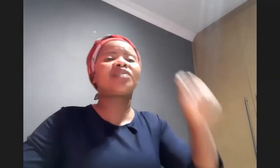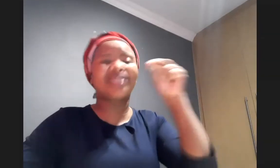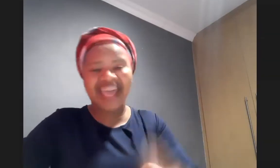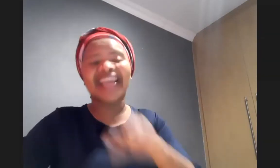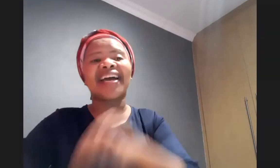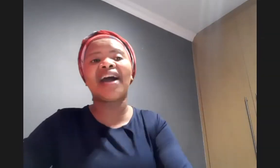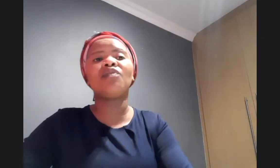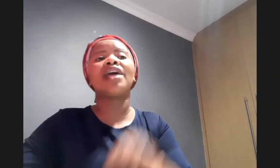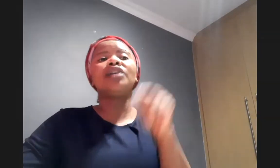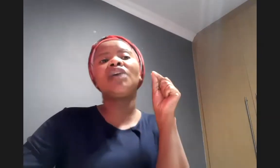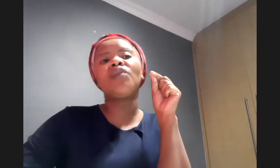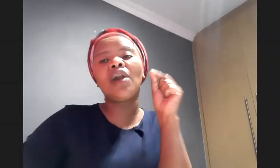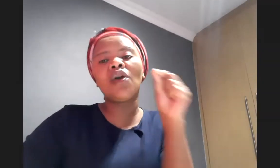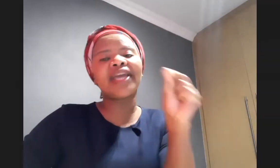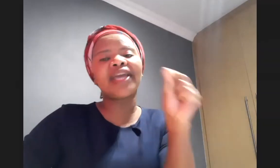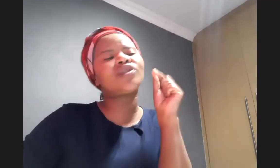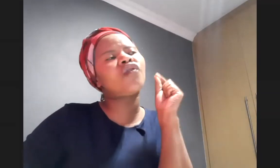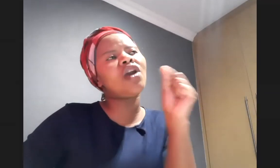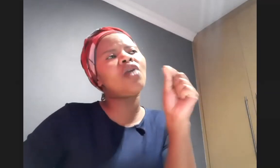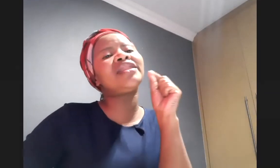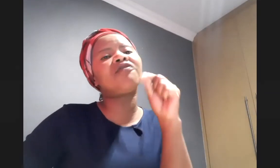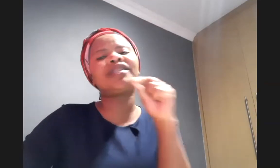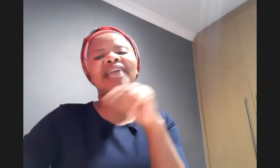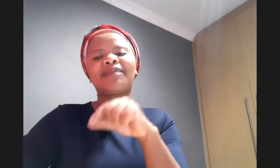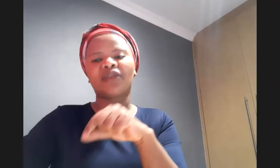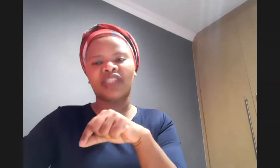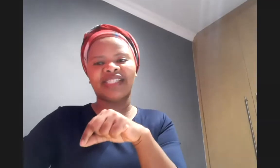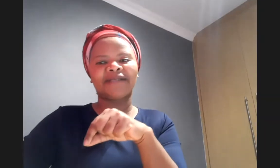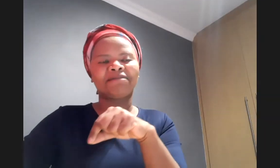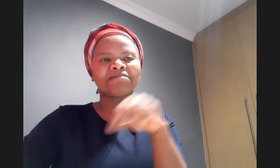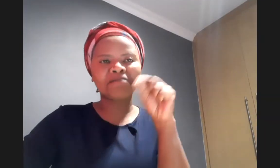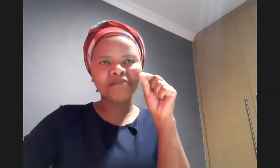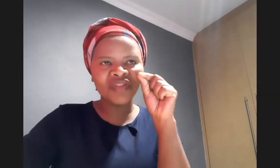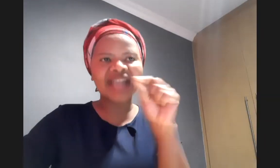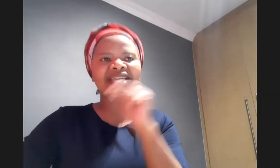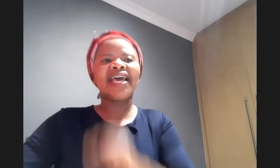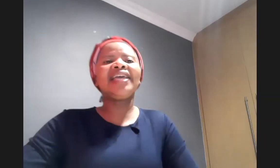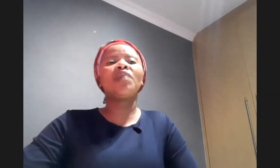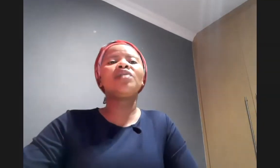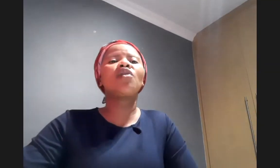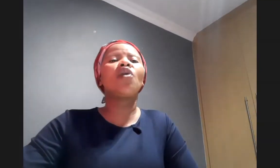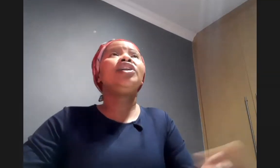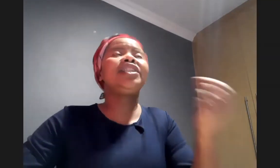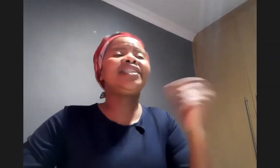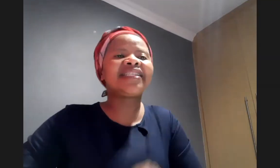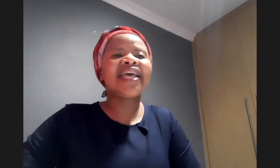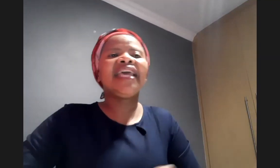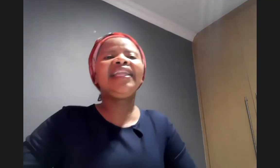was hanging around with so if you are looking to follow in the footsteps of jesus that is where you go she says in